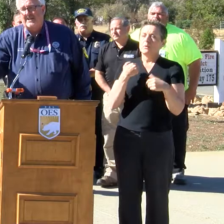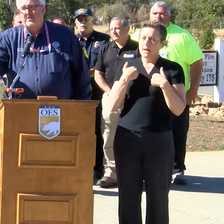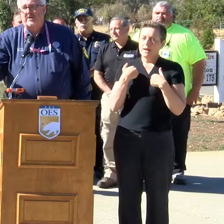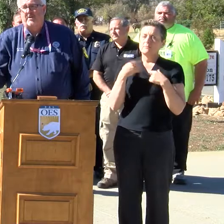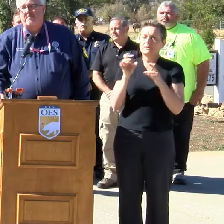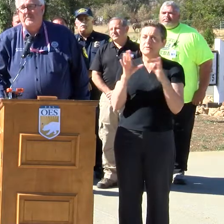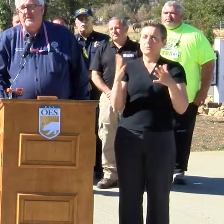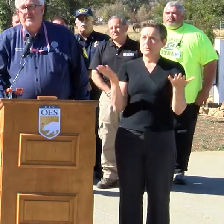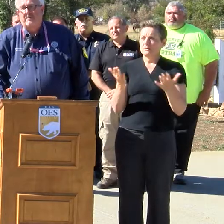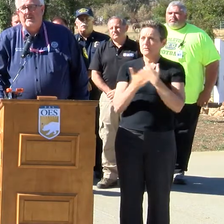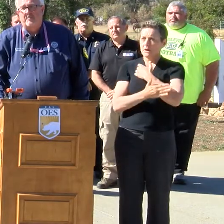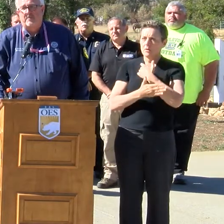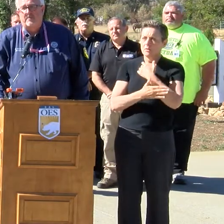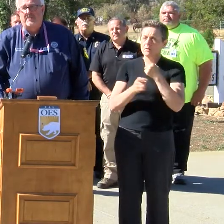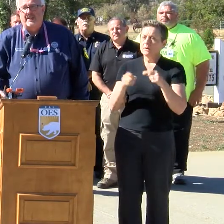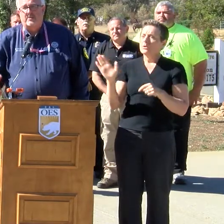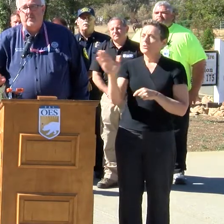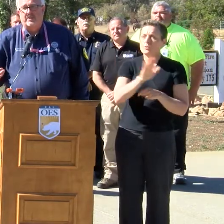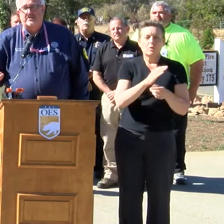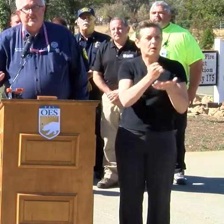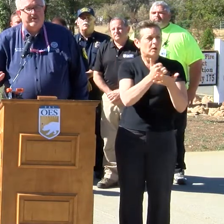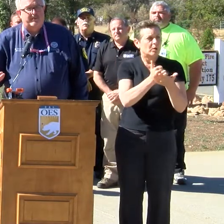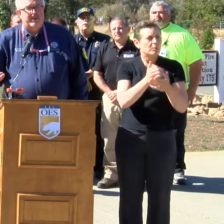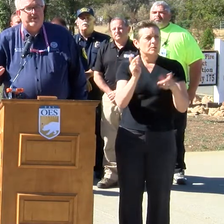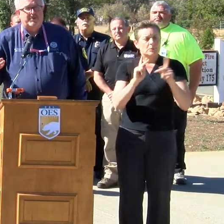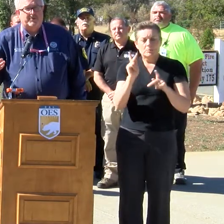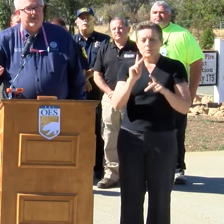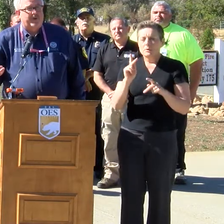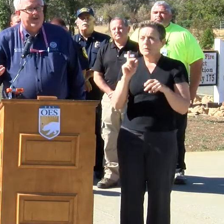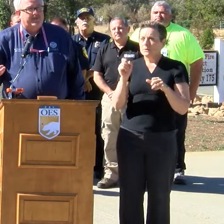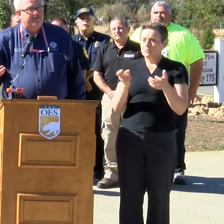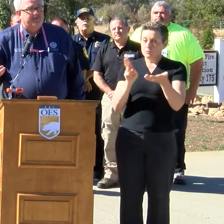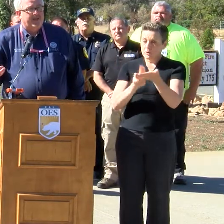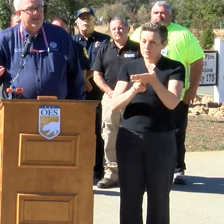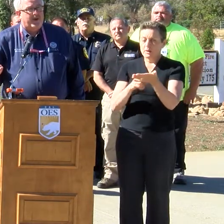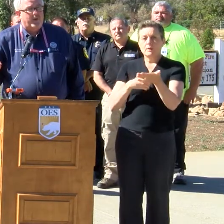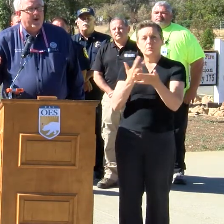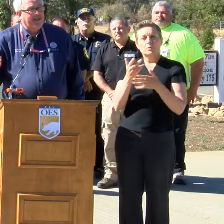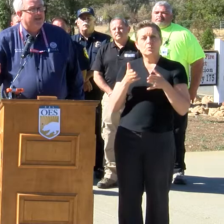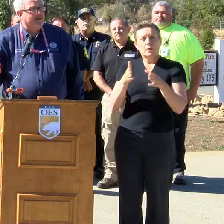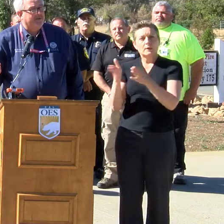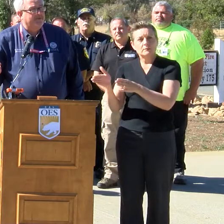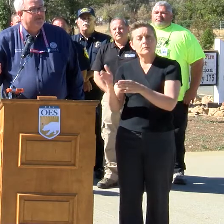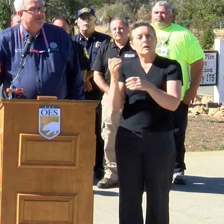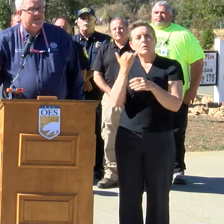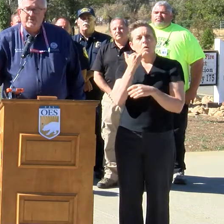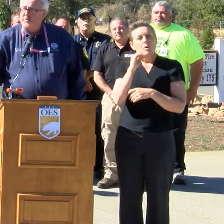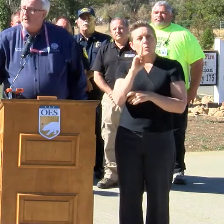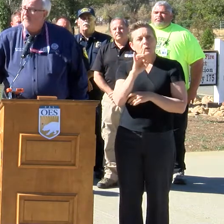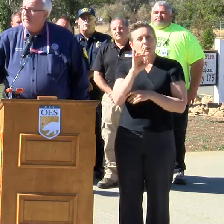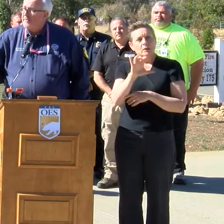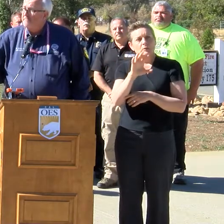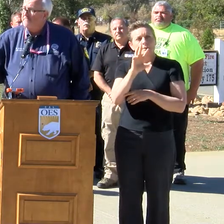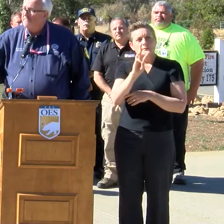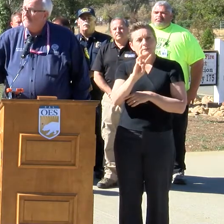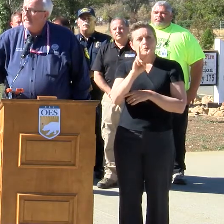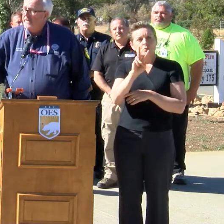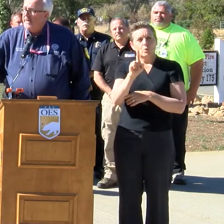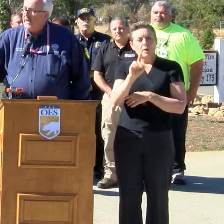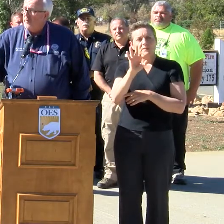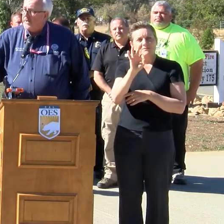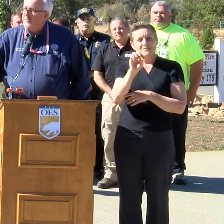I need your help. People need to register and we can do this three ways. They can call 1-800-621-FEMA